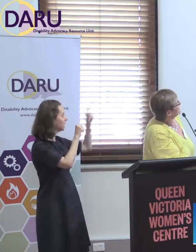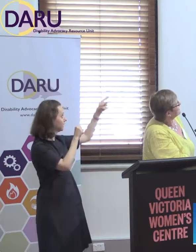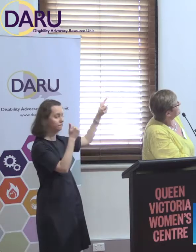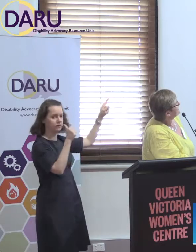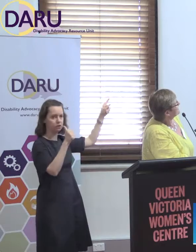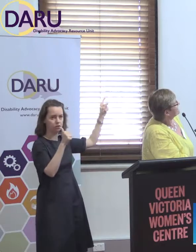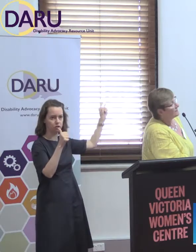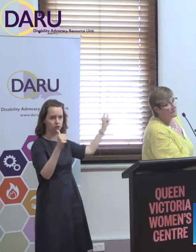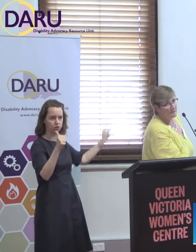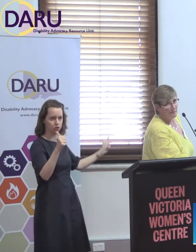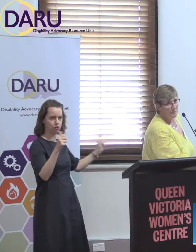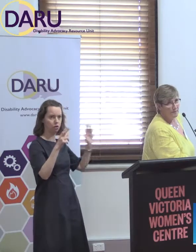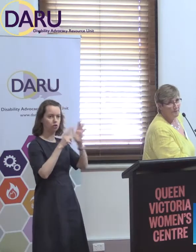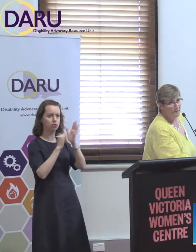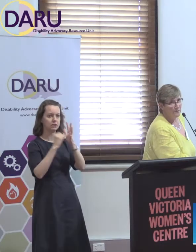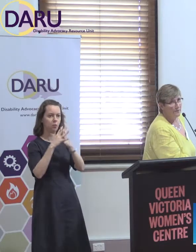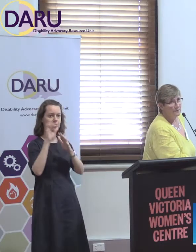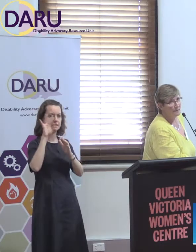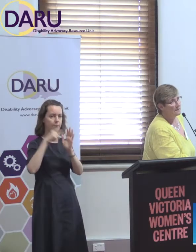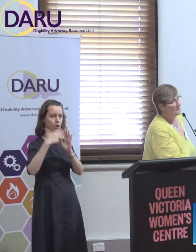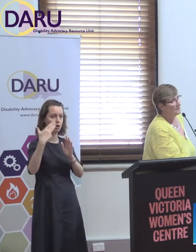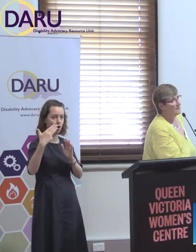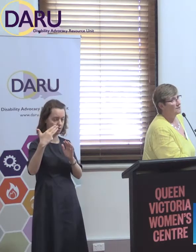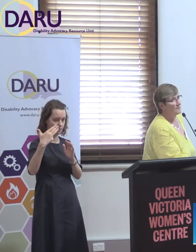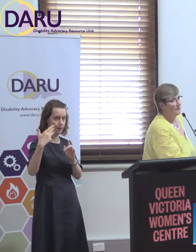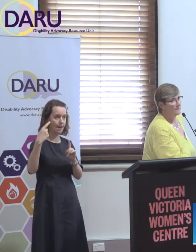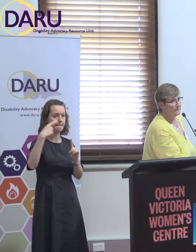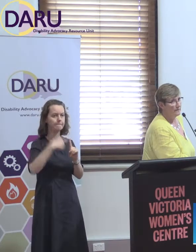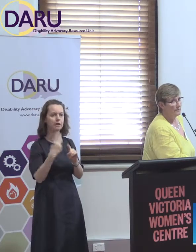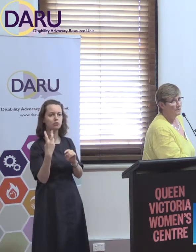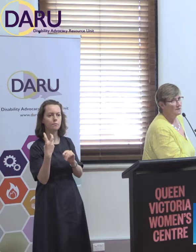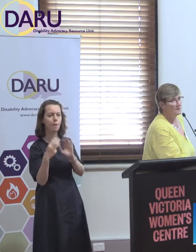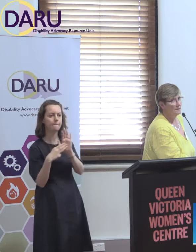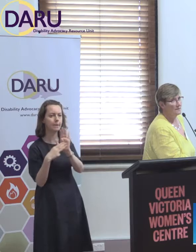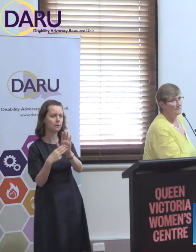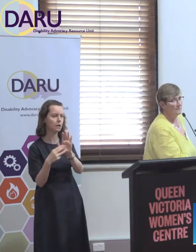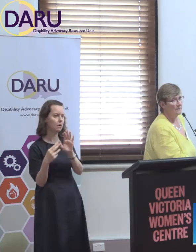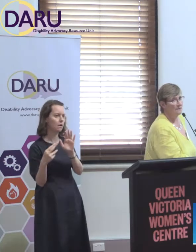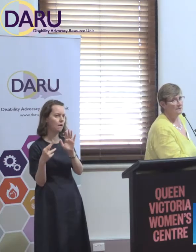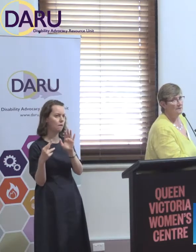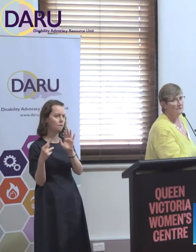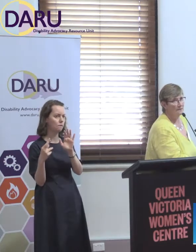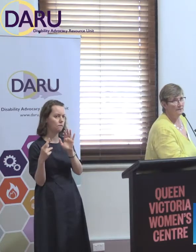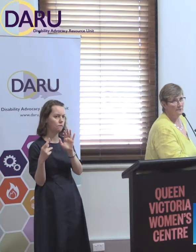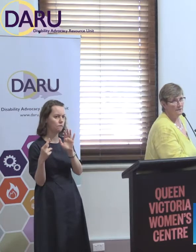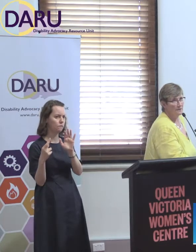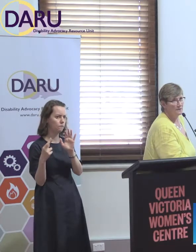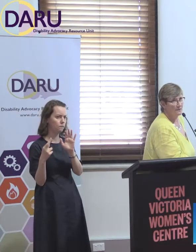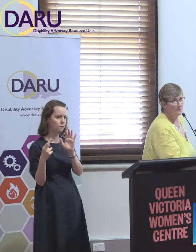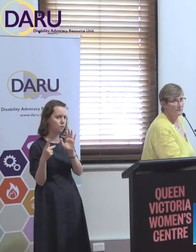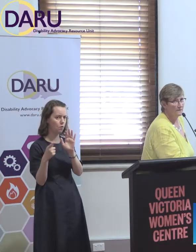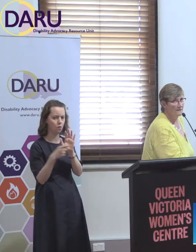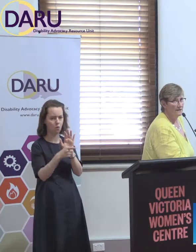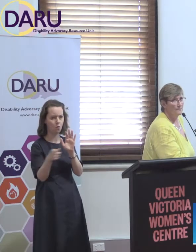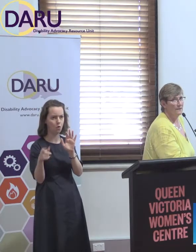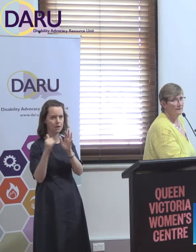So, New South Wales, it's $10.9 million. Plus, there's an extra couple of million, which is provided to some of the organisations